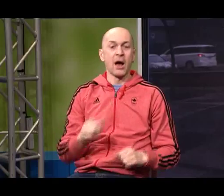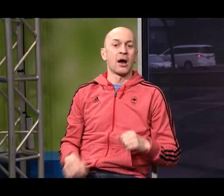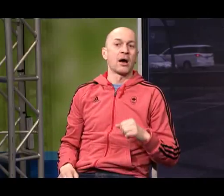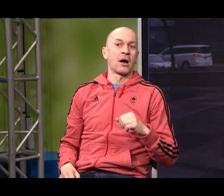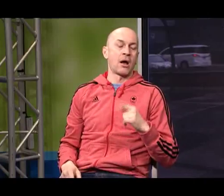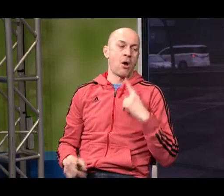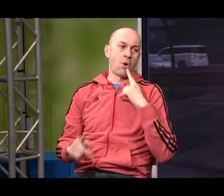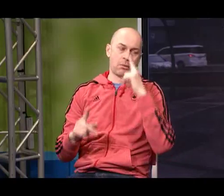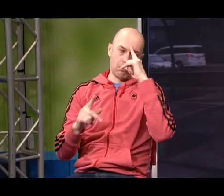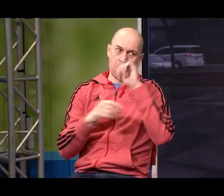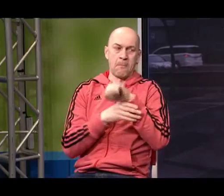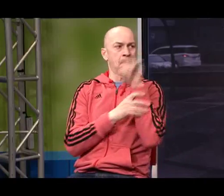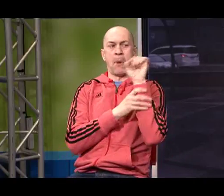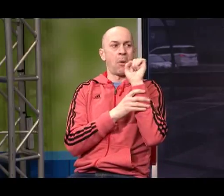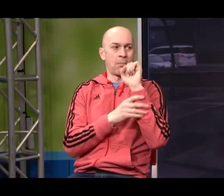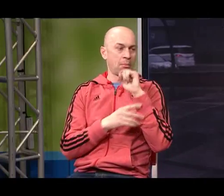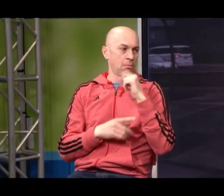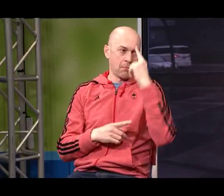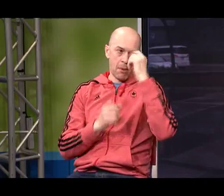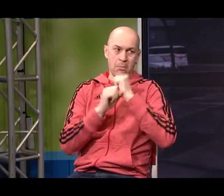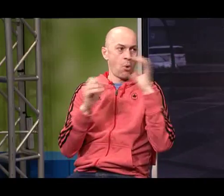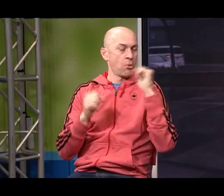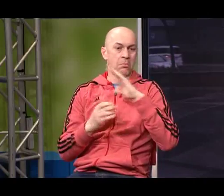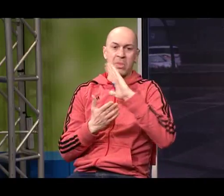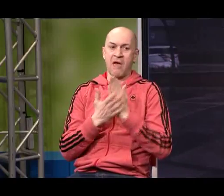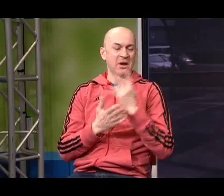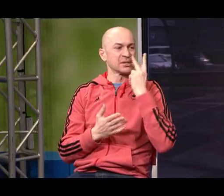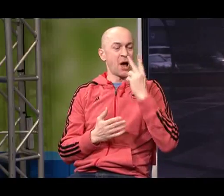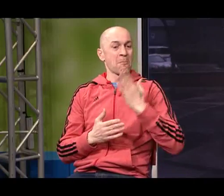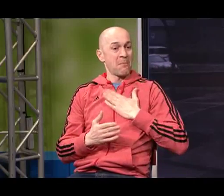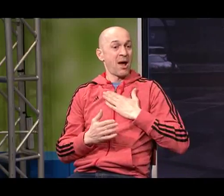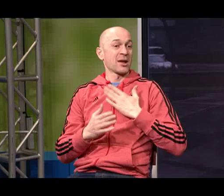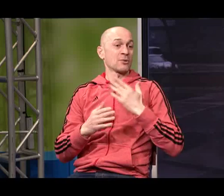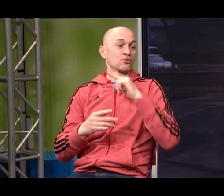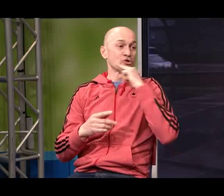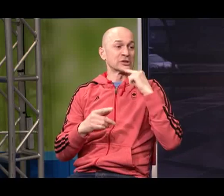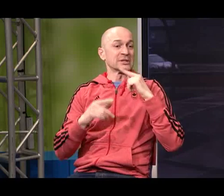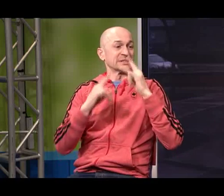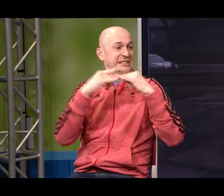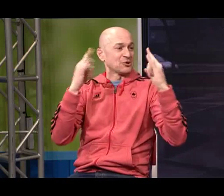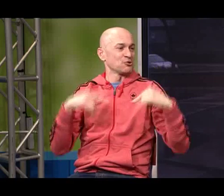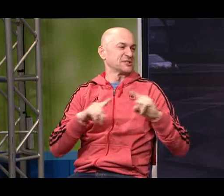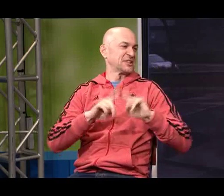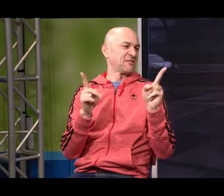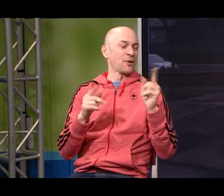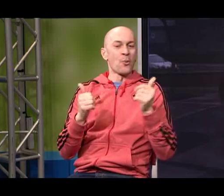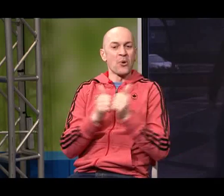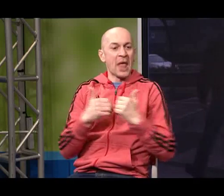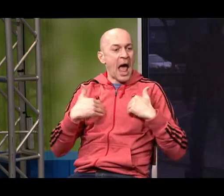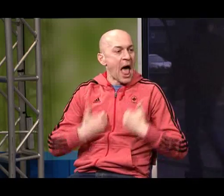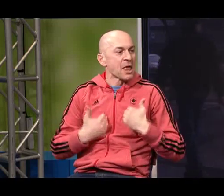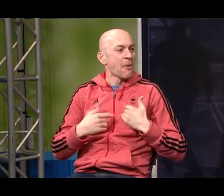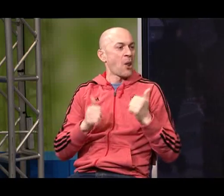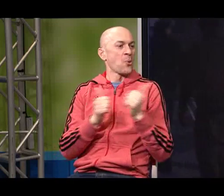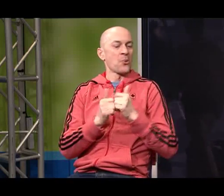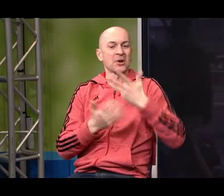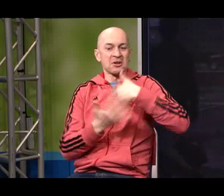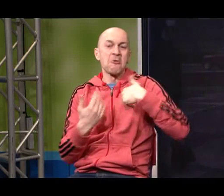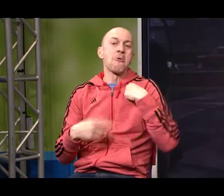and I was totally amazed I'd never seen anything like that I had done similar Cirque du